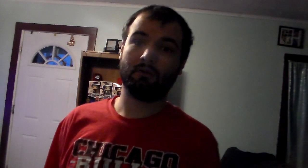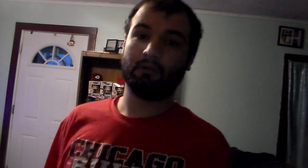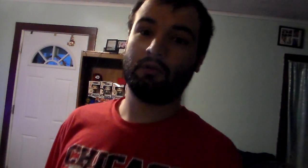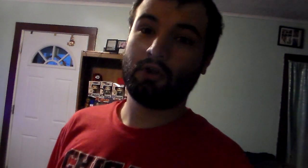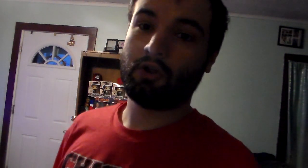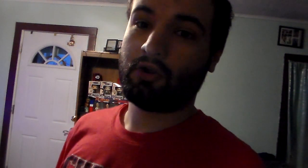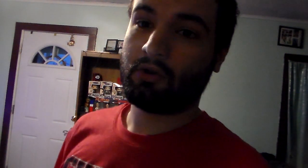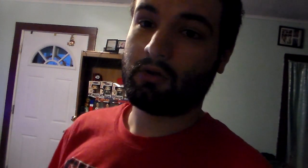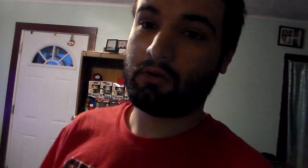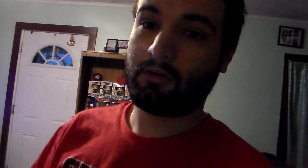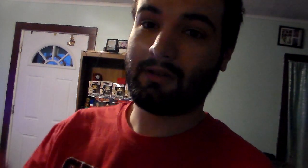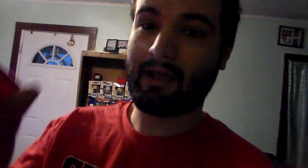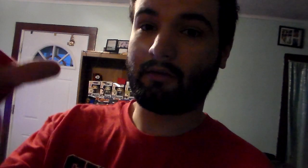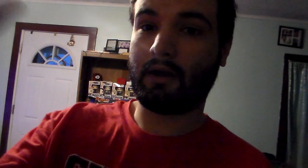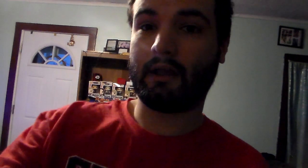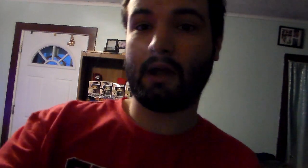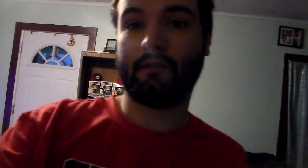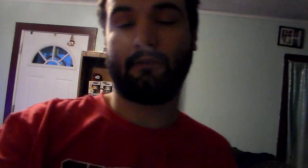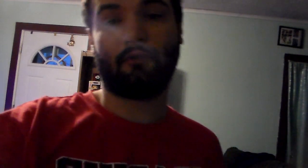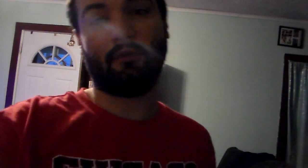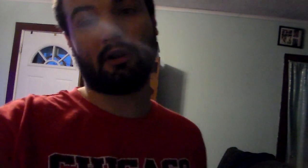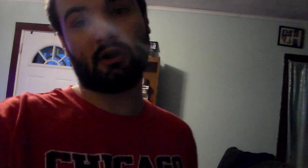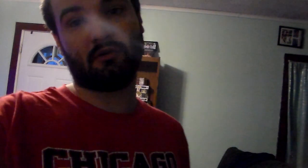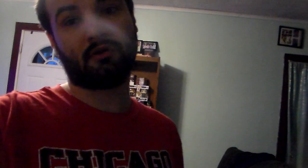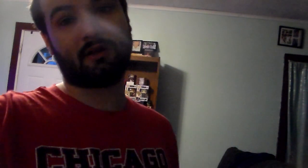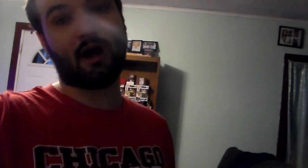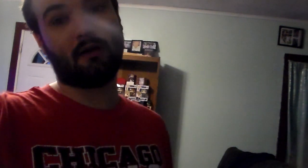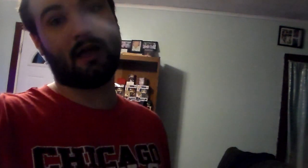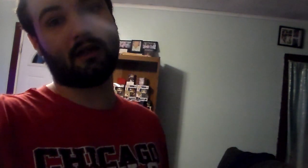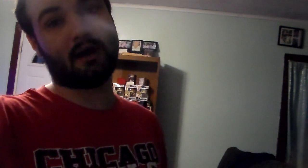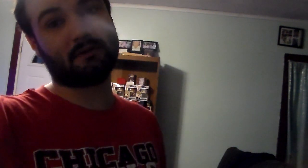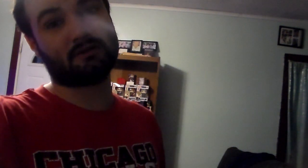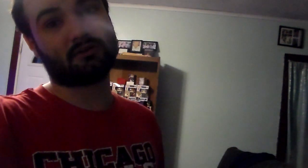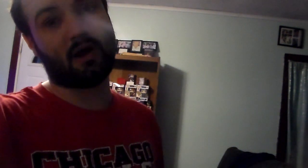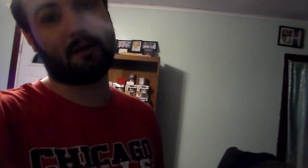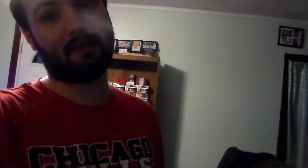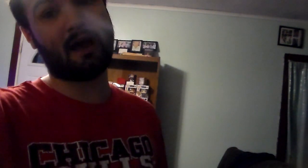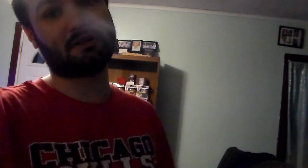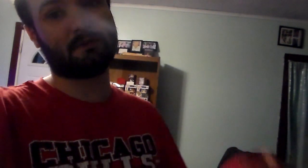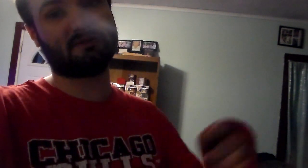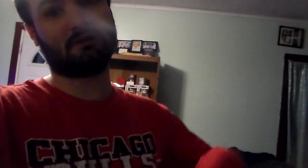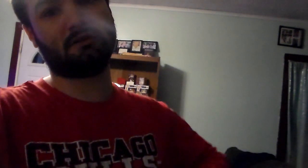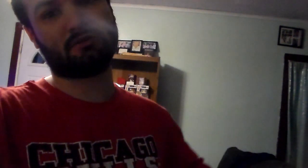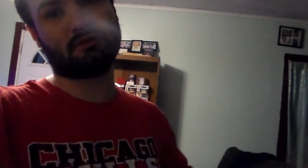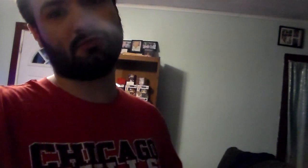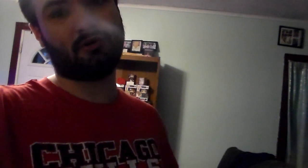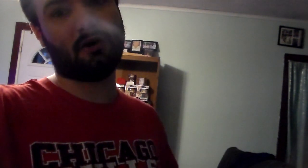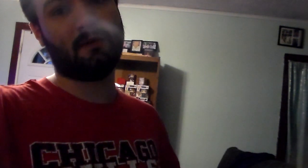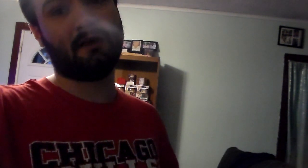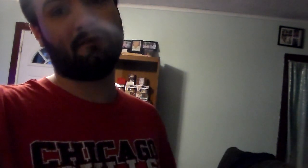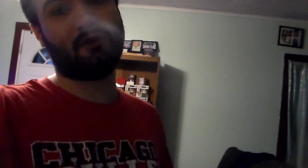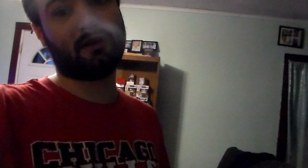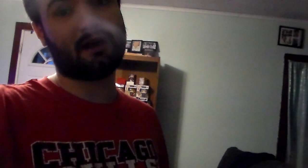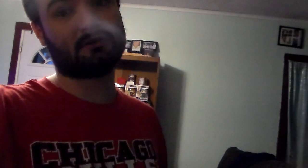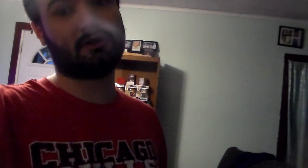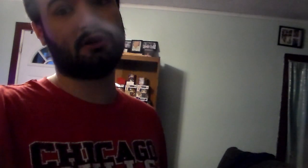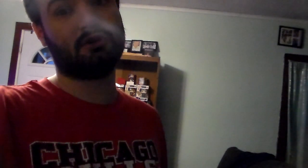that's all I got in this video like comment subscribe cash wraps in the description below Phil Castellini